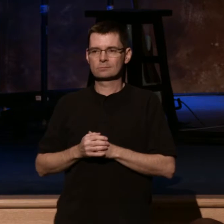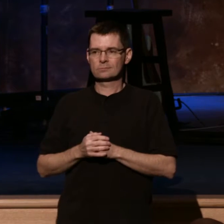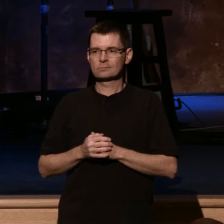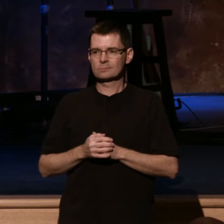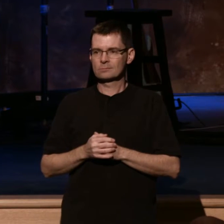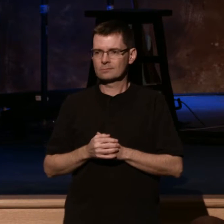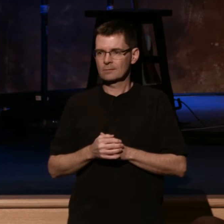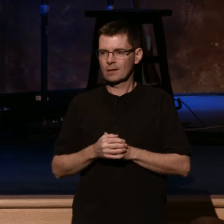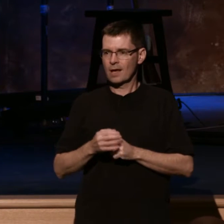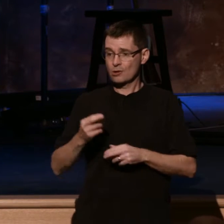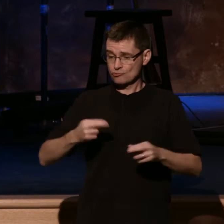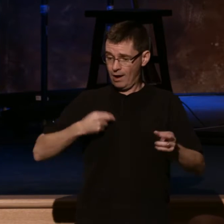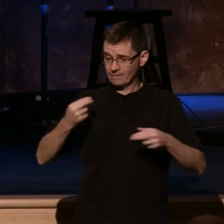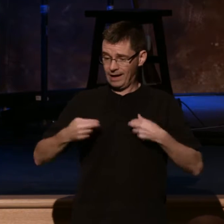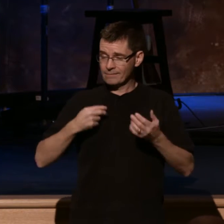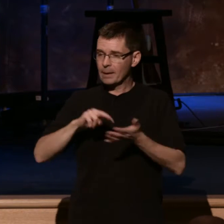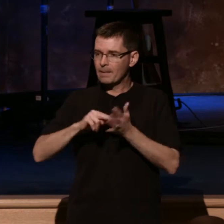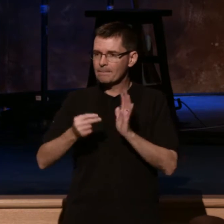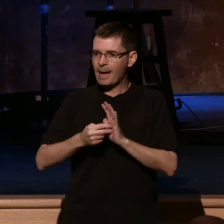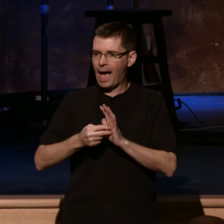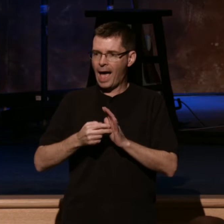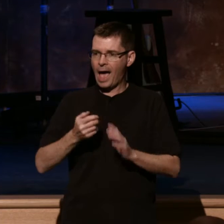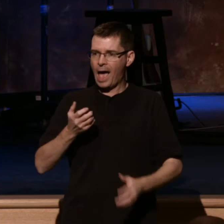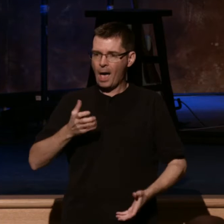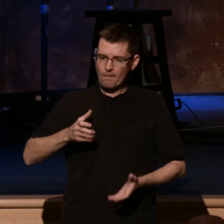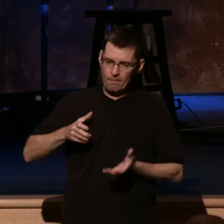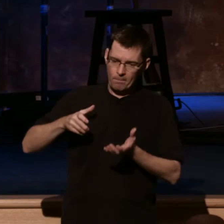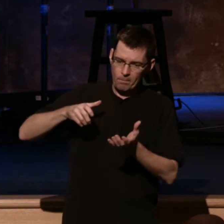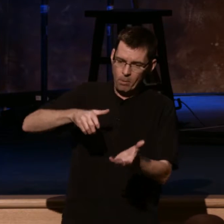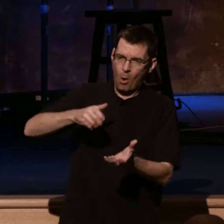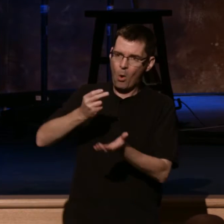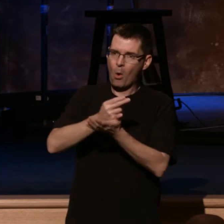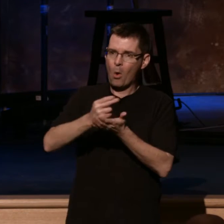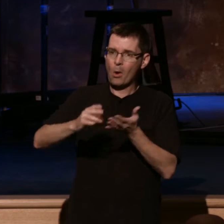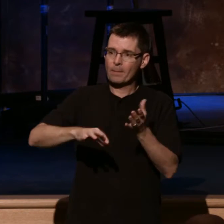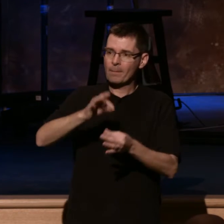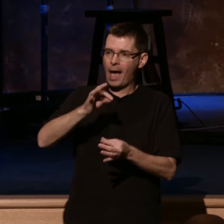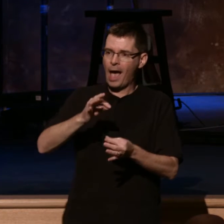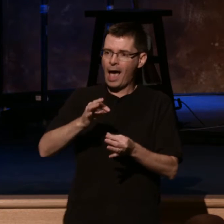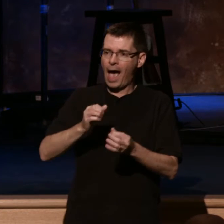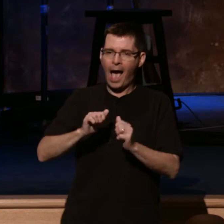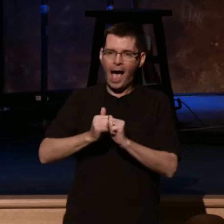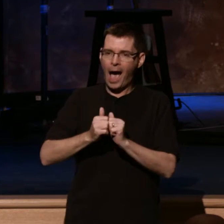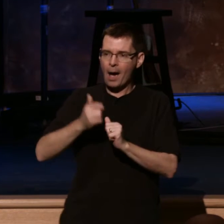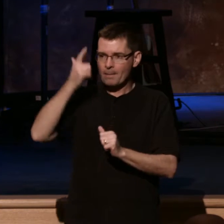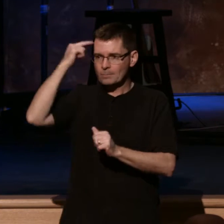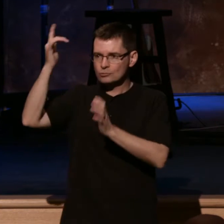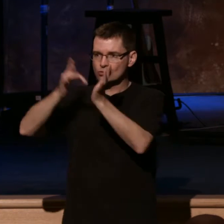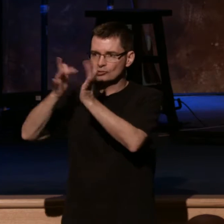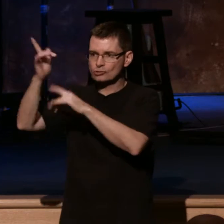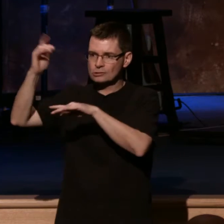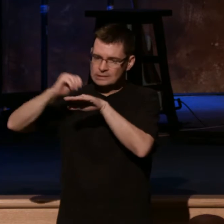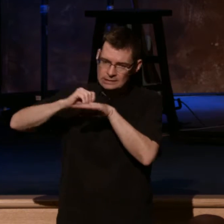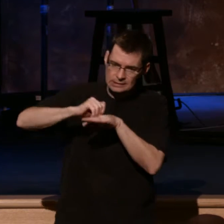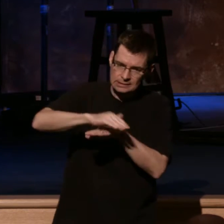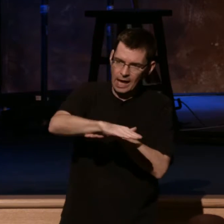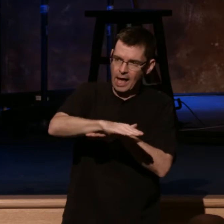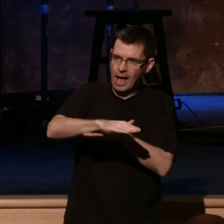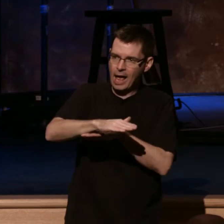outpouring of the Holy Spirit brought about by the intercession of Christ, resulting in a new degree of life in the church.